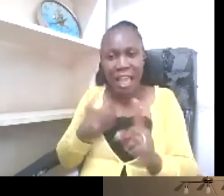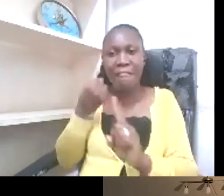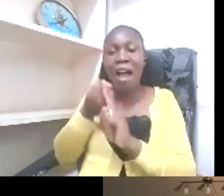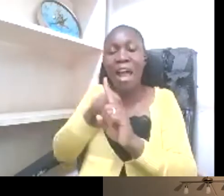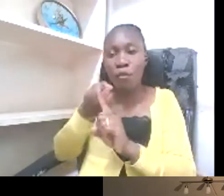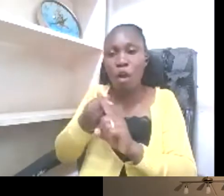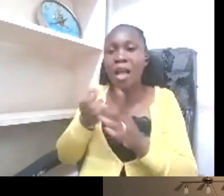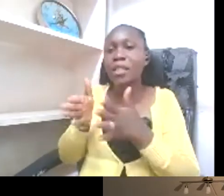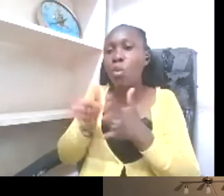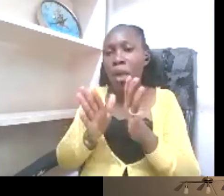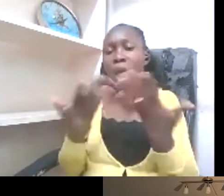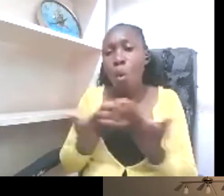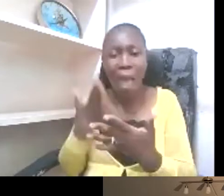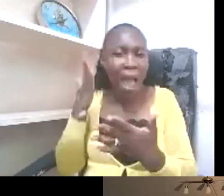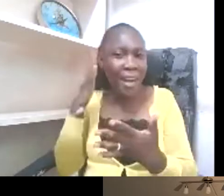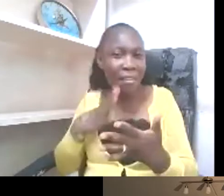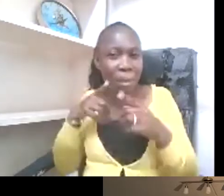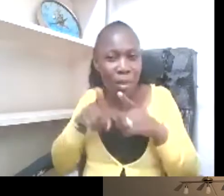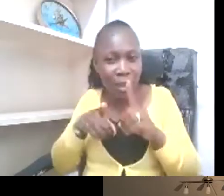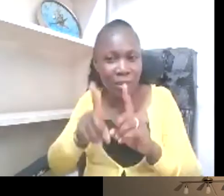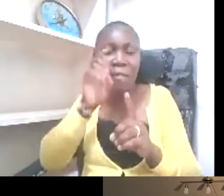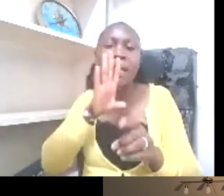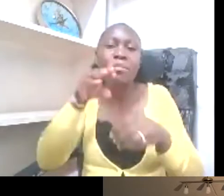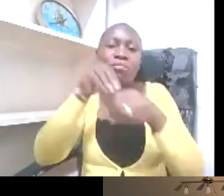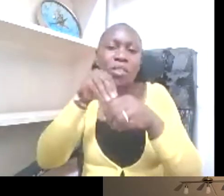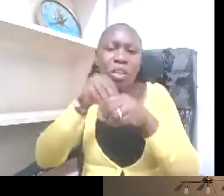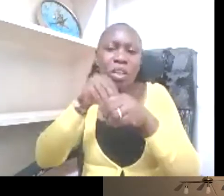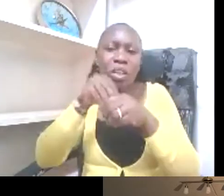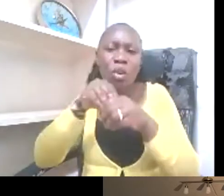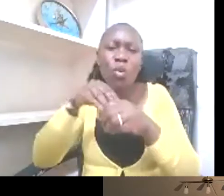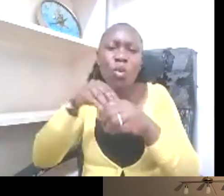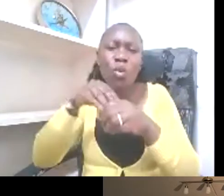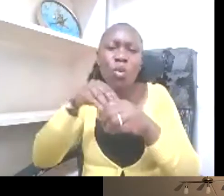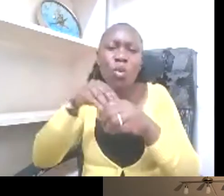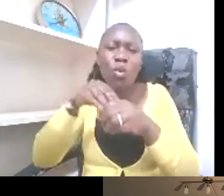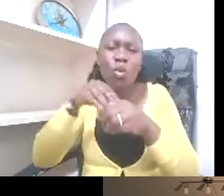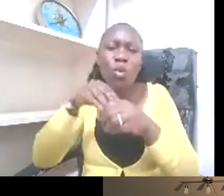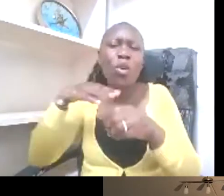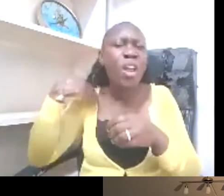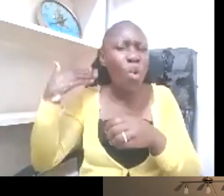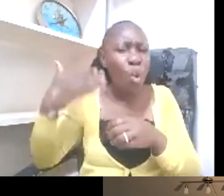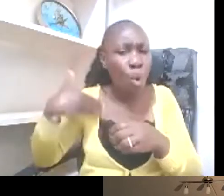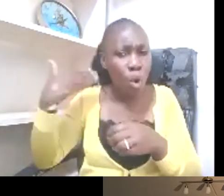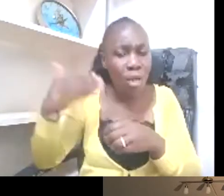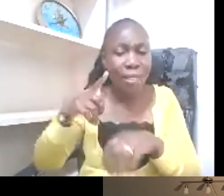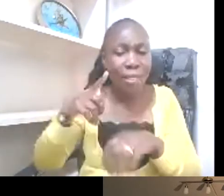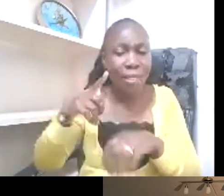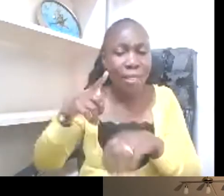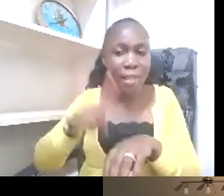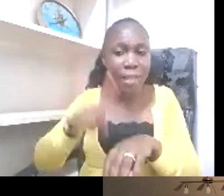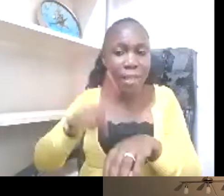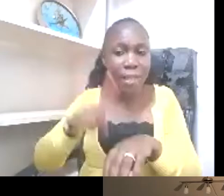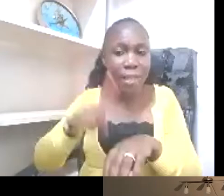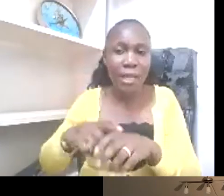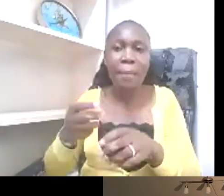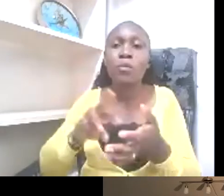continuously over and over and over again. So the integration and mainstreaming aspects are complex, you know. If you look